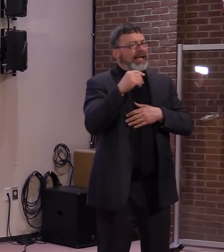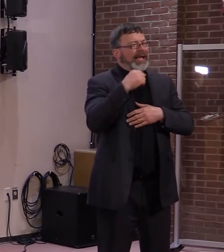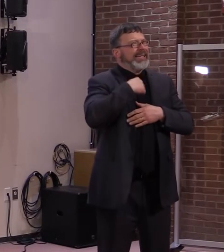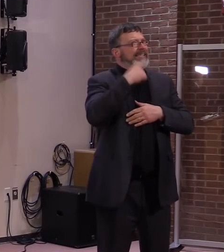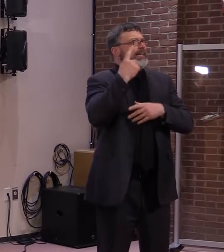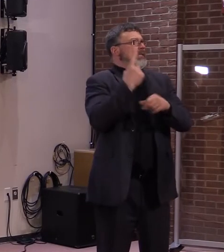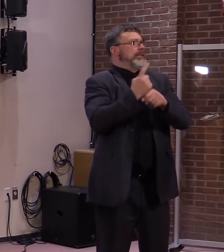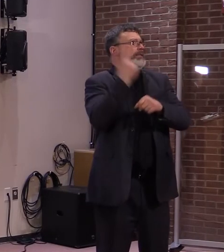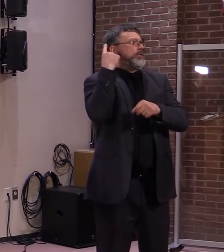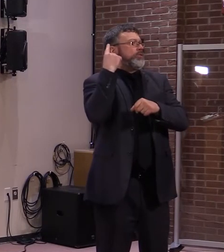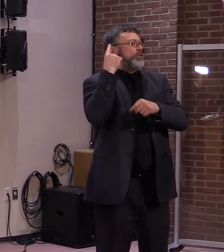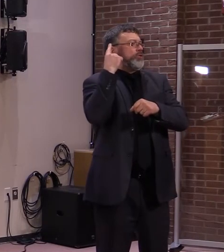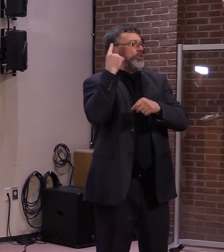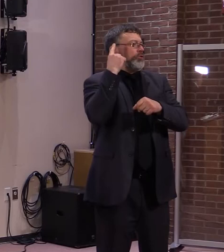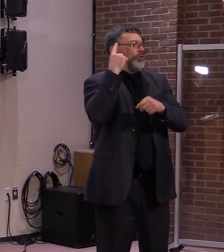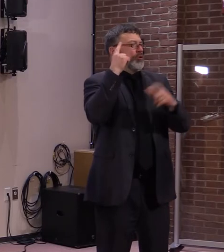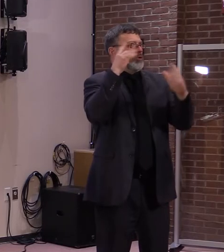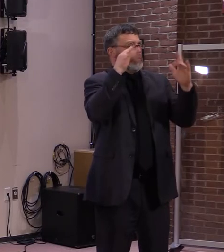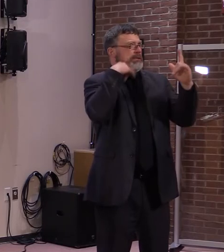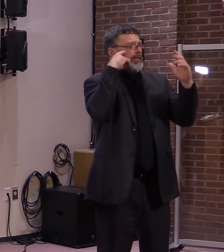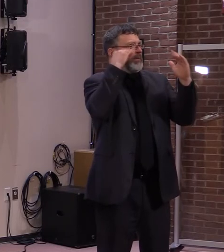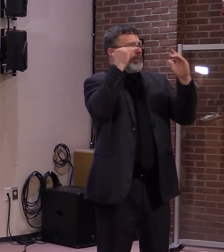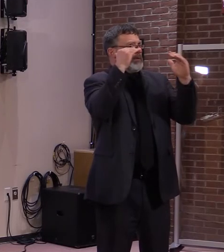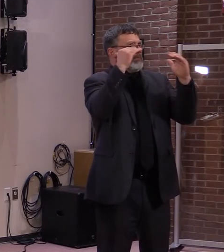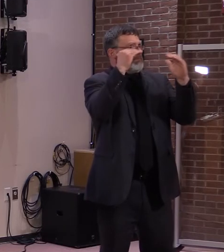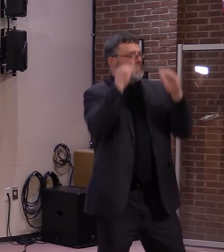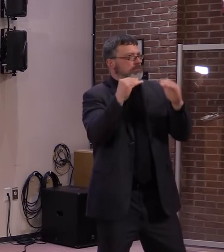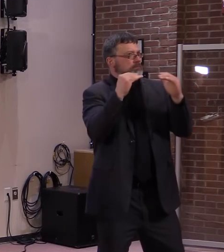system, so that would include Community College.